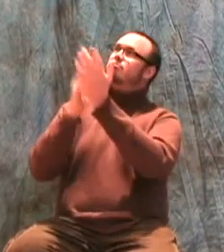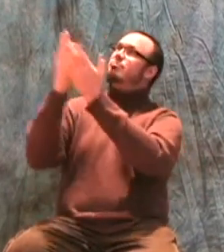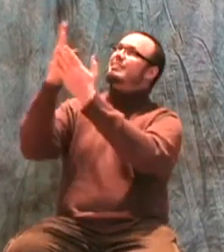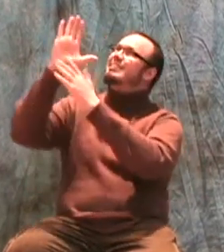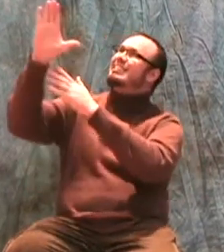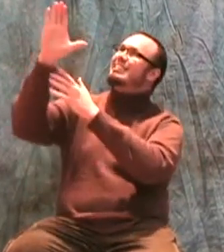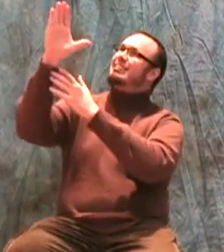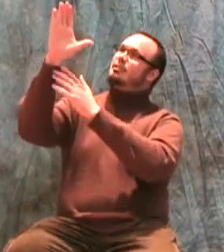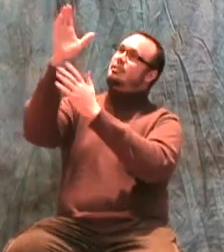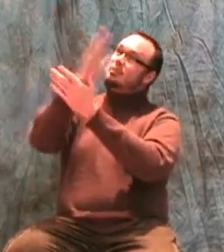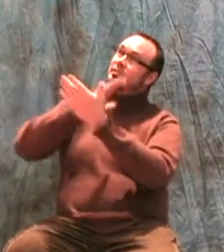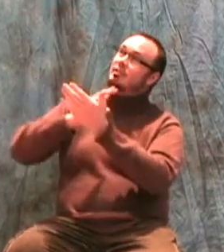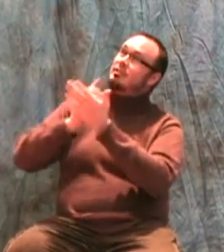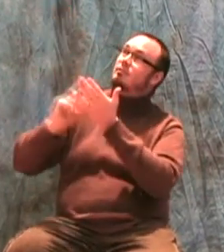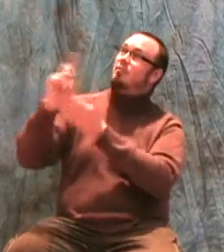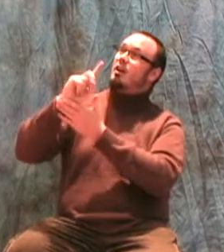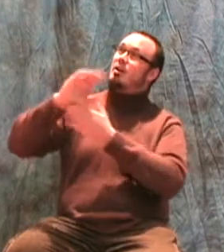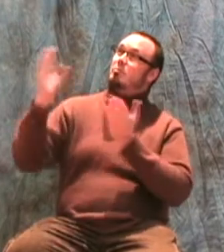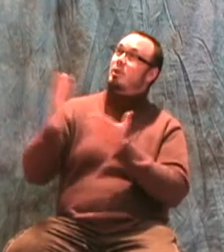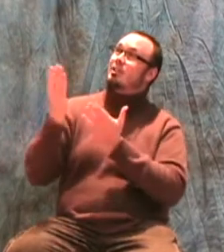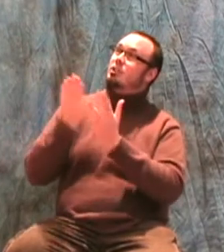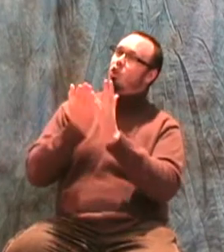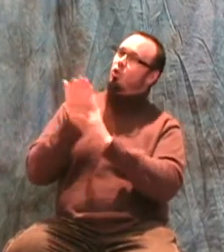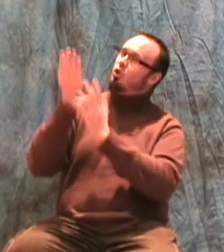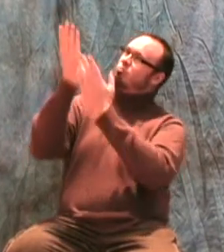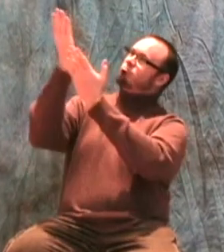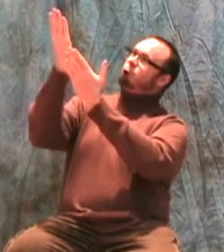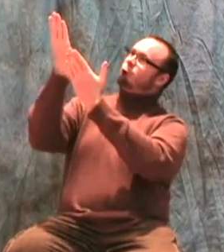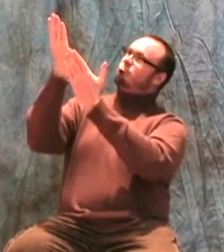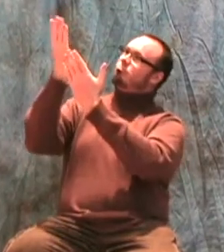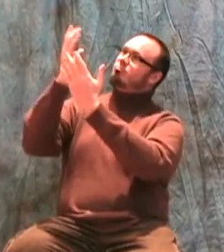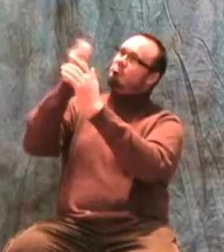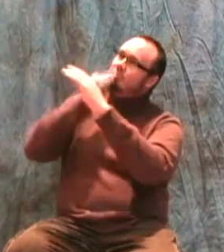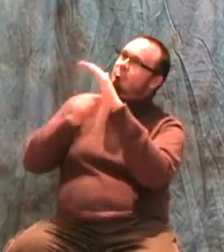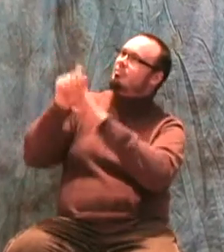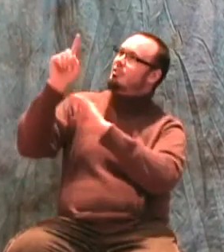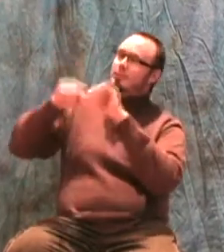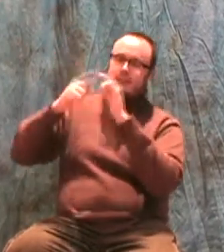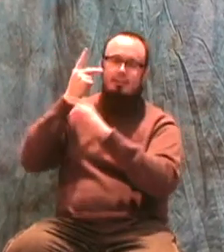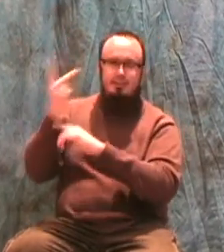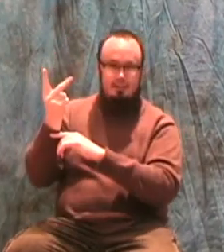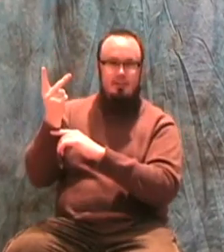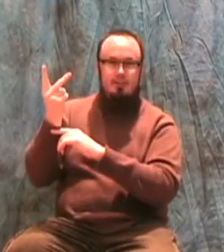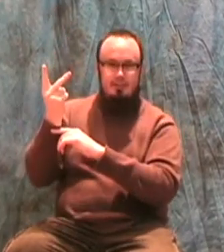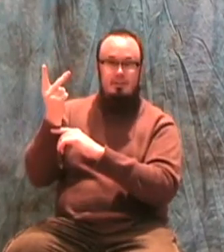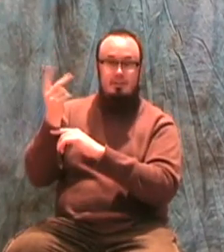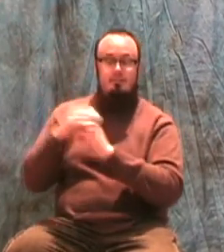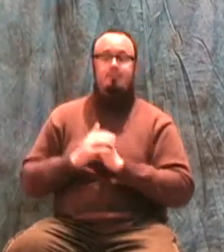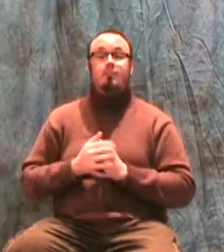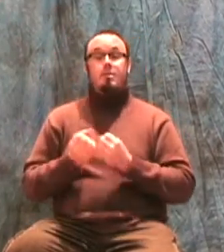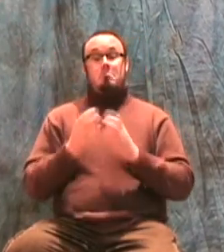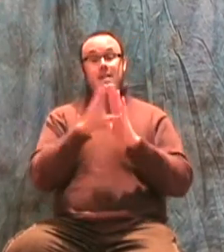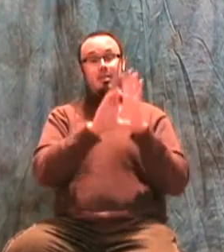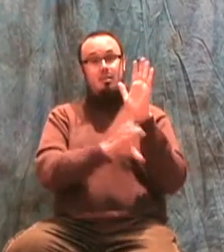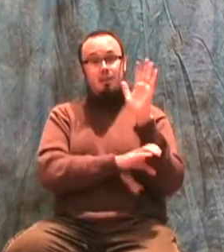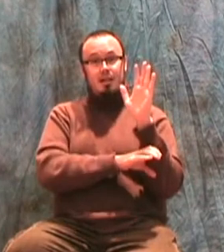presence through He who is hidden and unseen Many of the commandments are easily mistaken